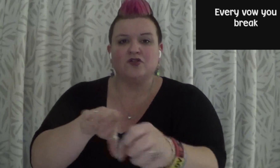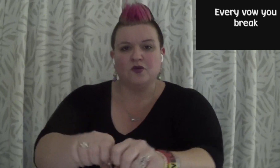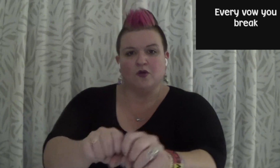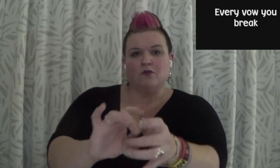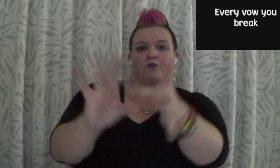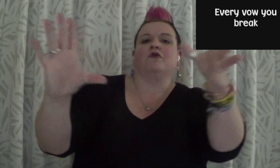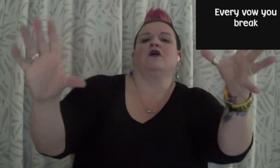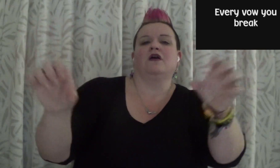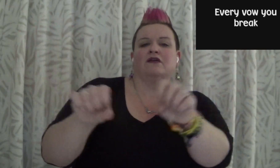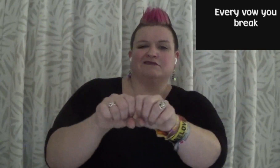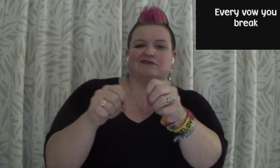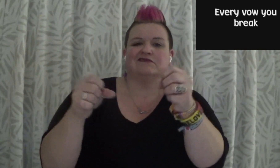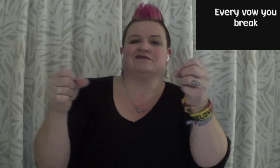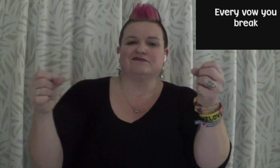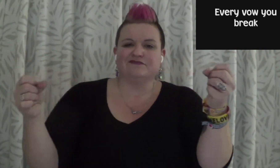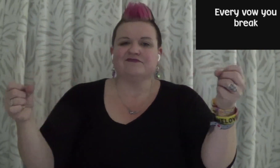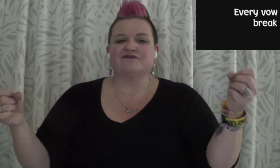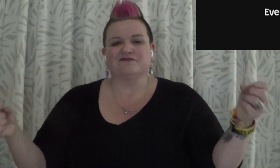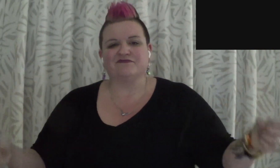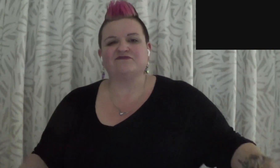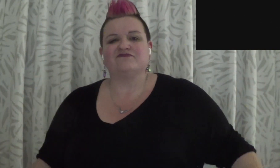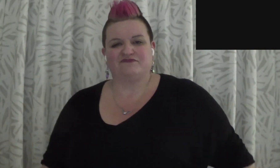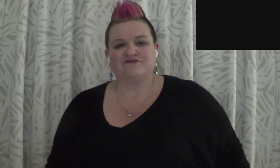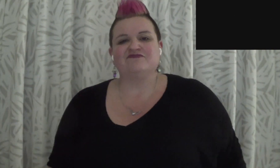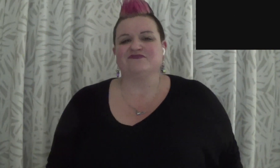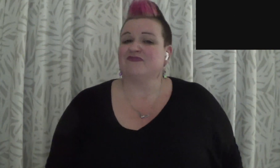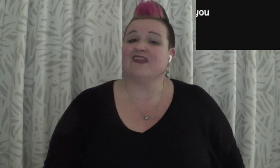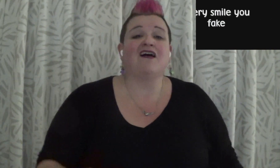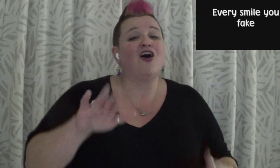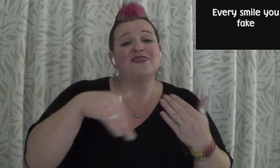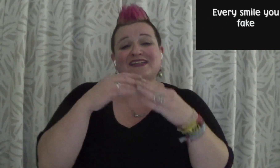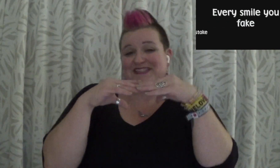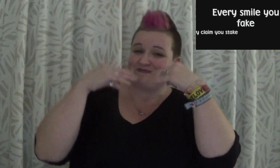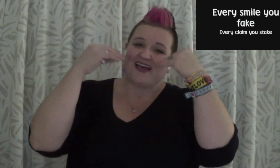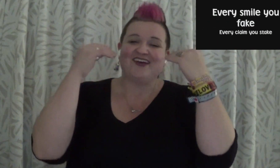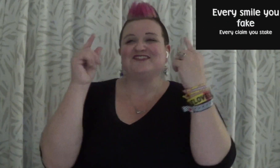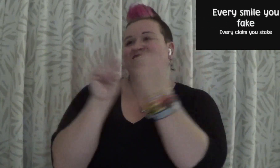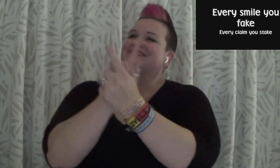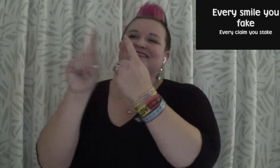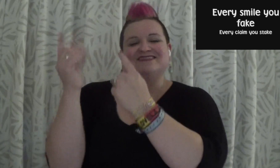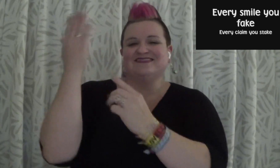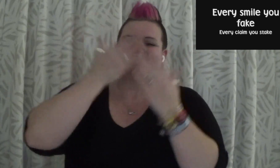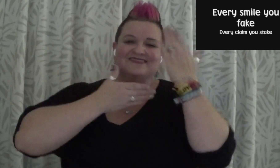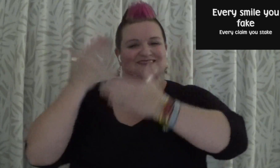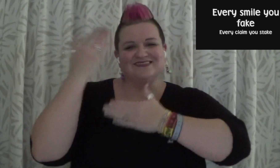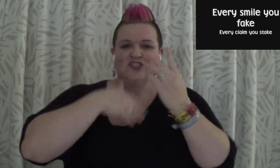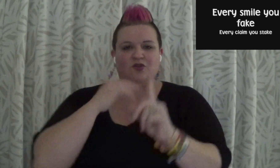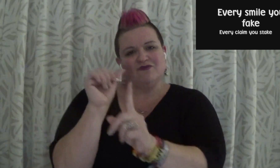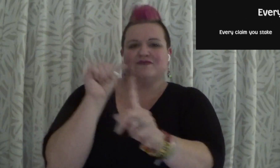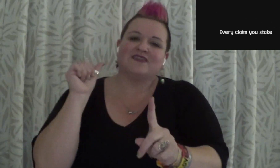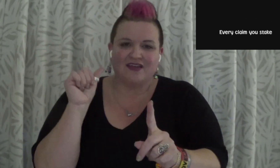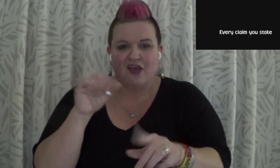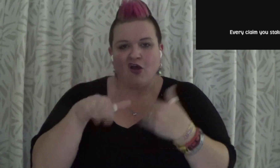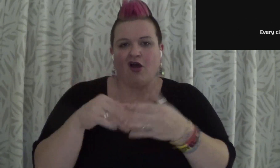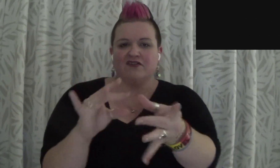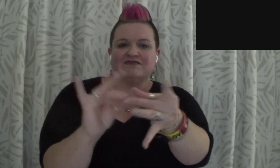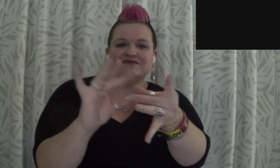every vow you make Every smile you fake, every claim you speak